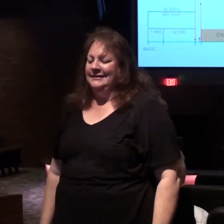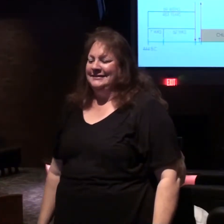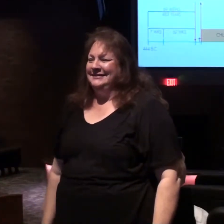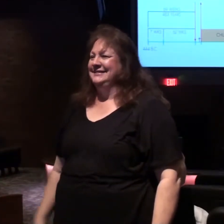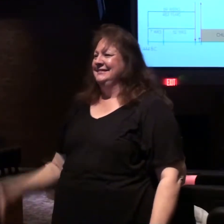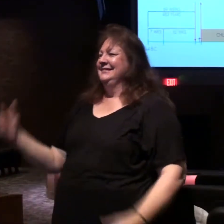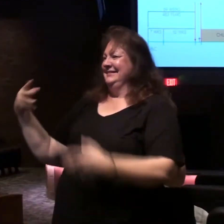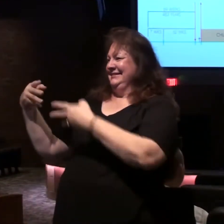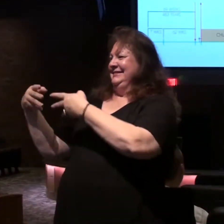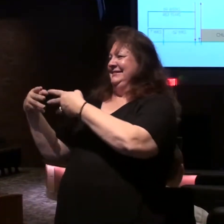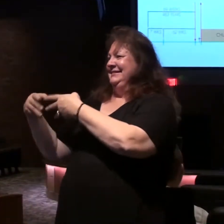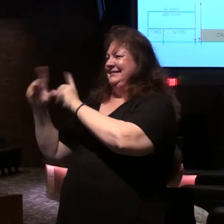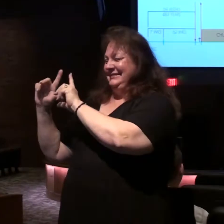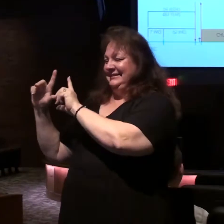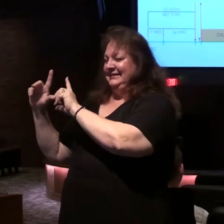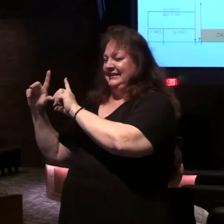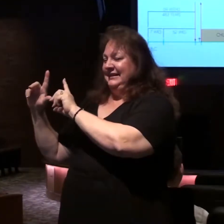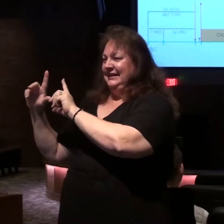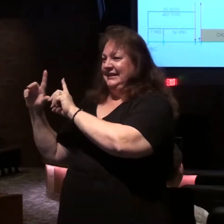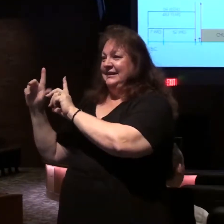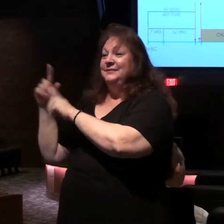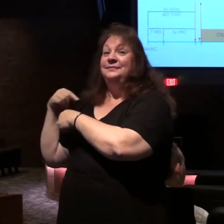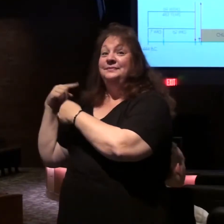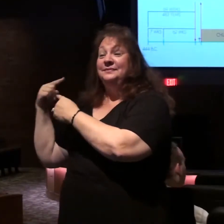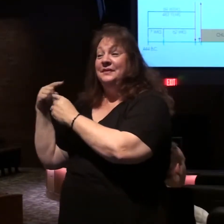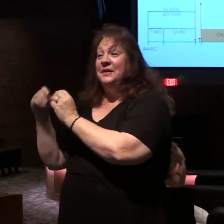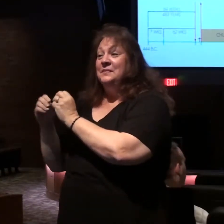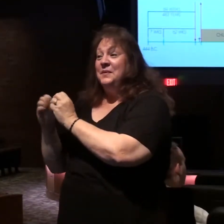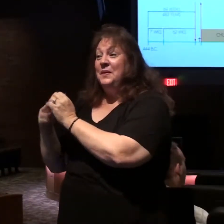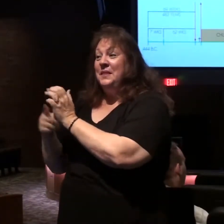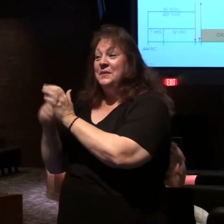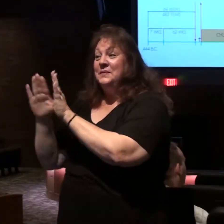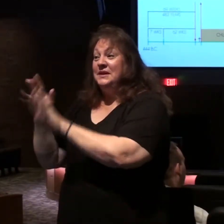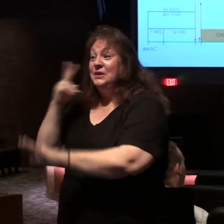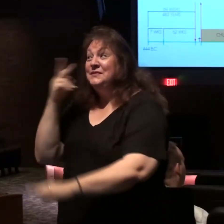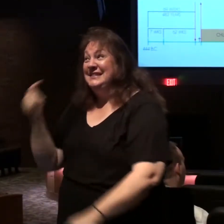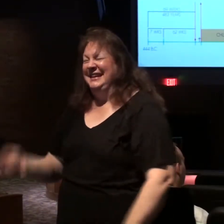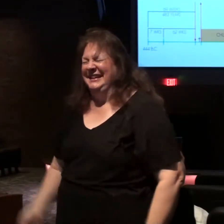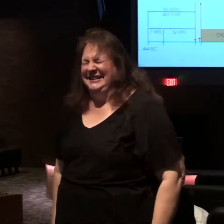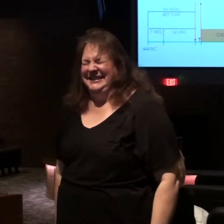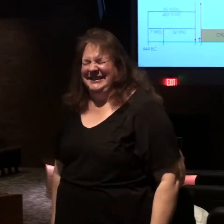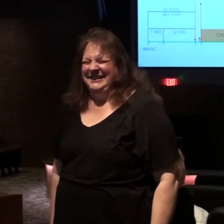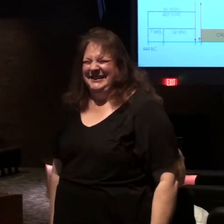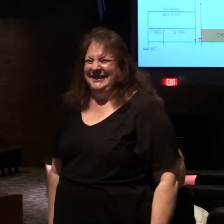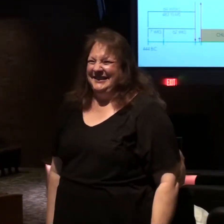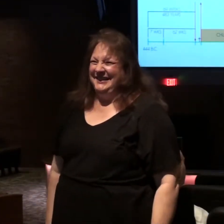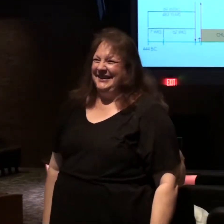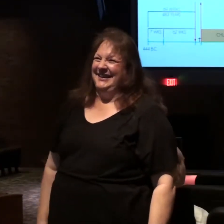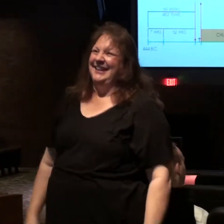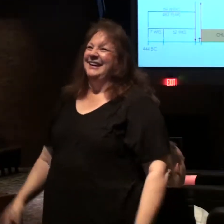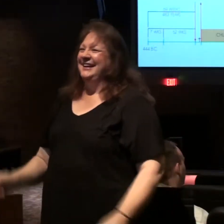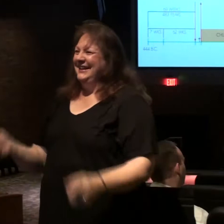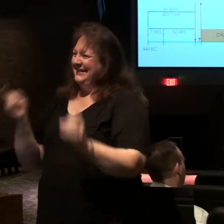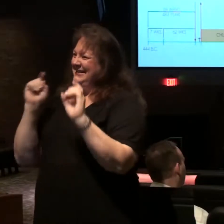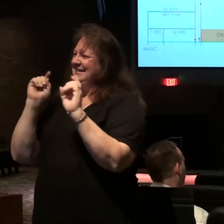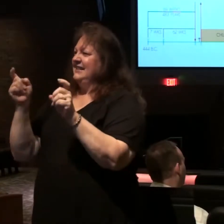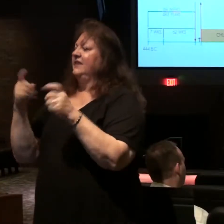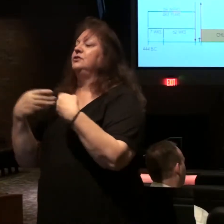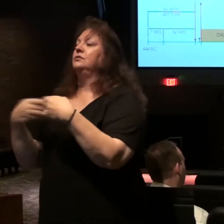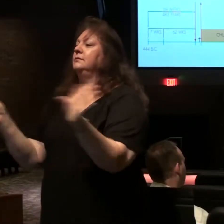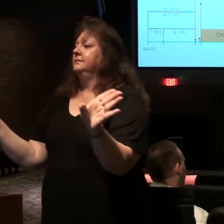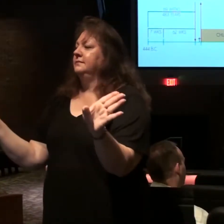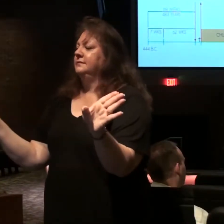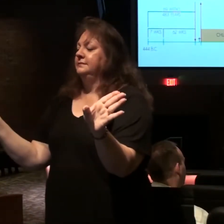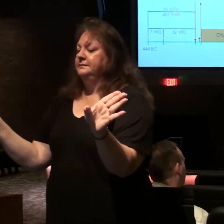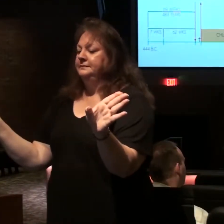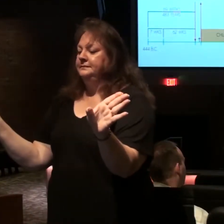This chart if you've been here more than one Sunday you've seen it this gives you the overall